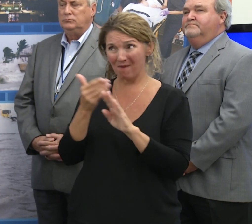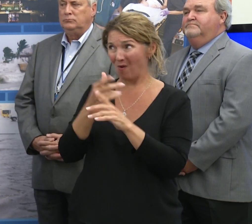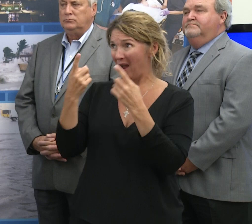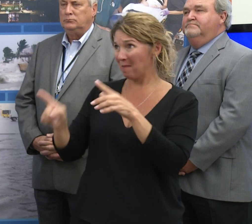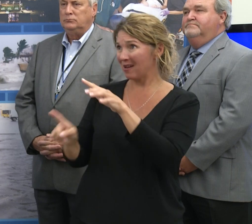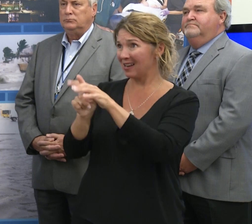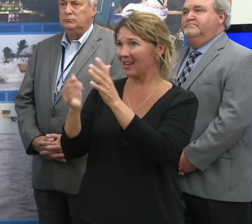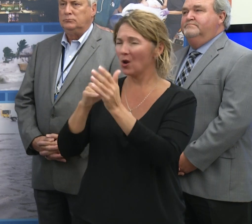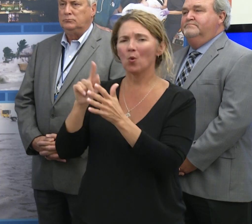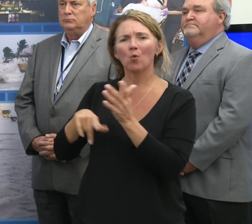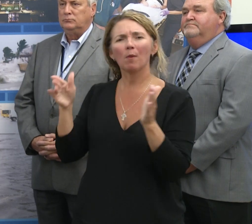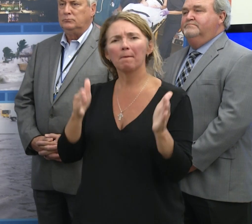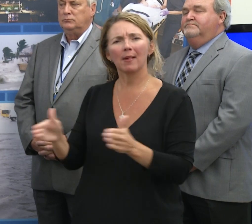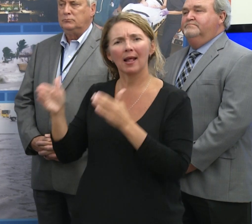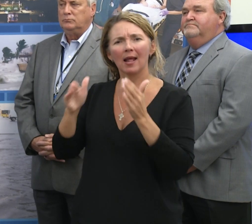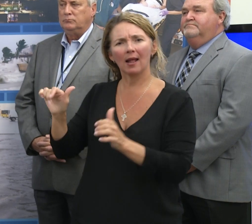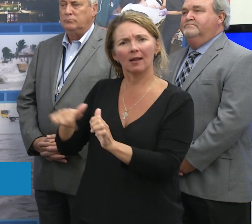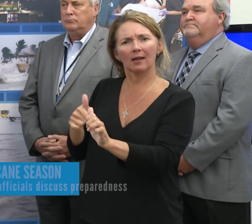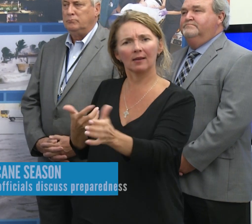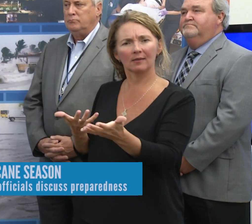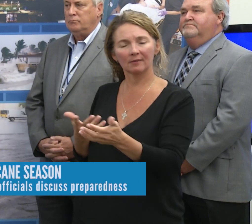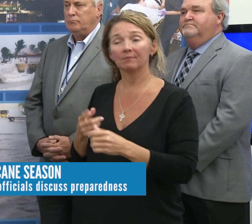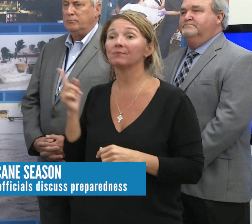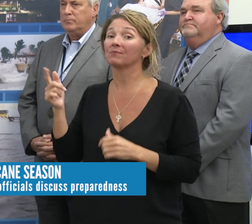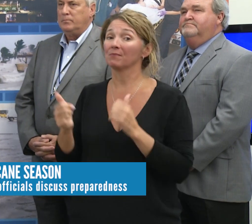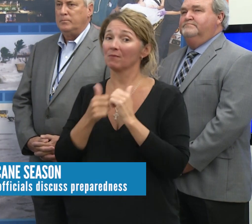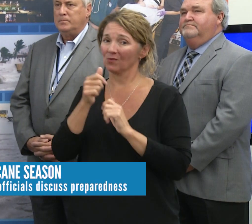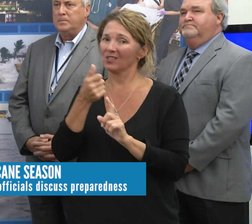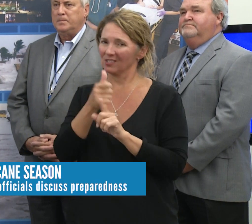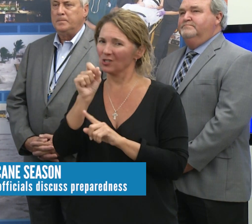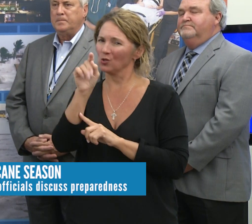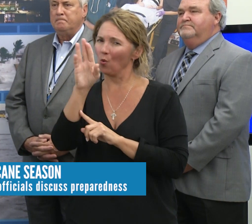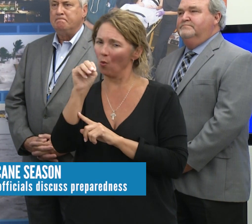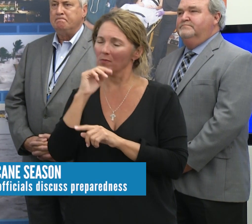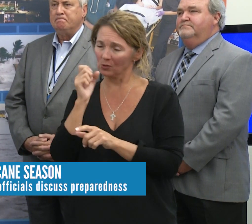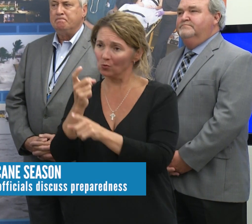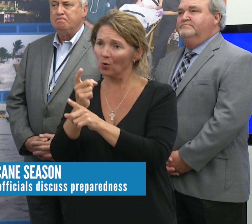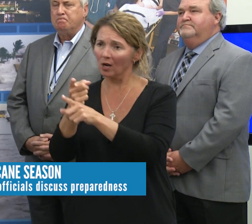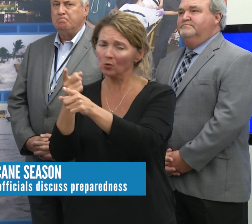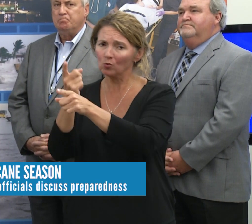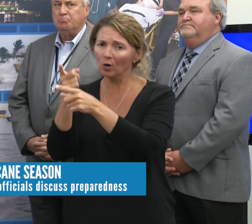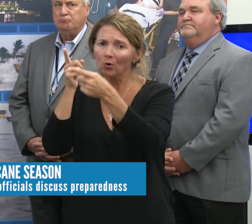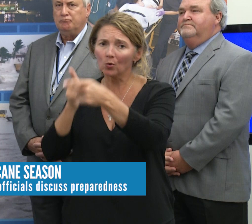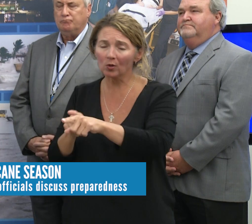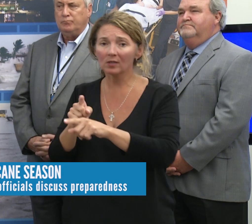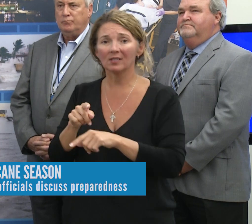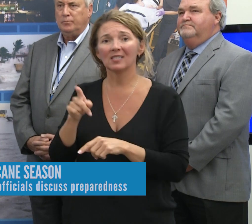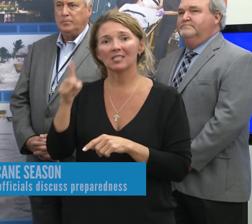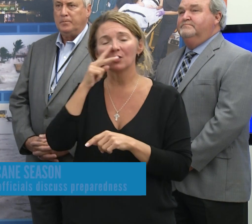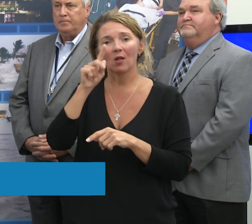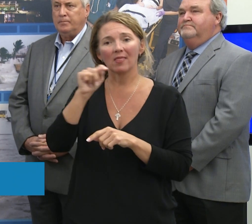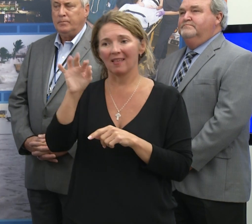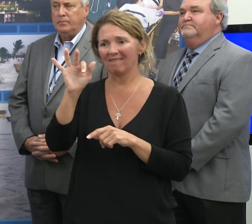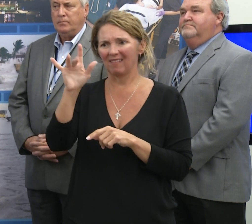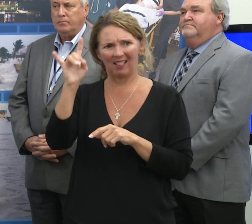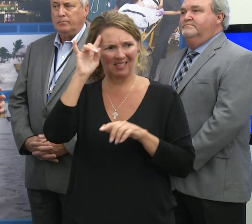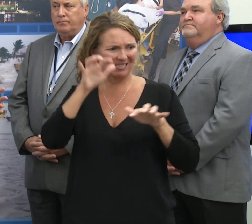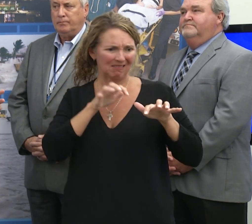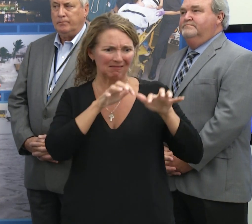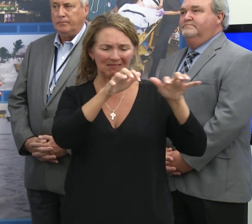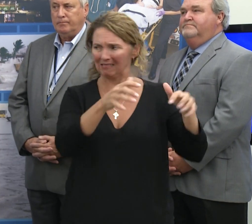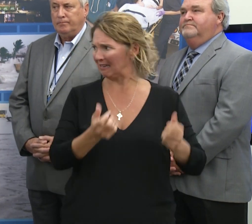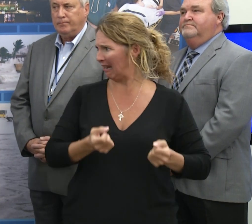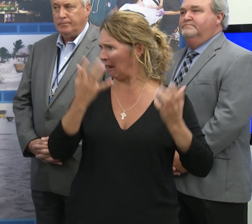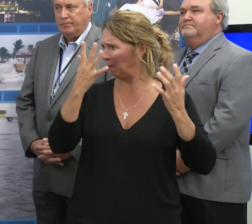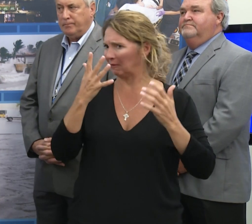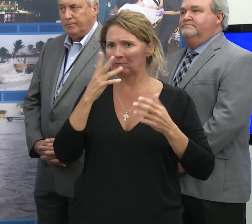You know, most of that debris was storm related, Rod. If any of you saw the debris field, and I think there was, I